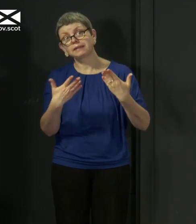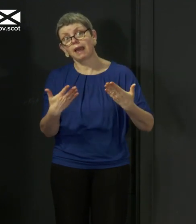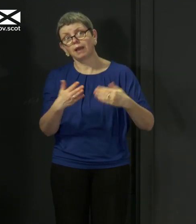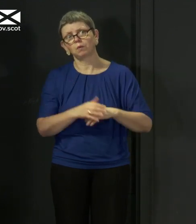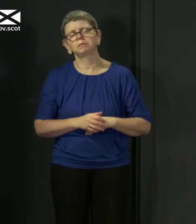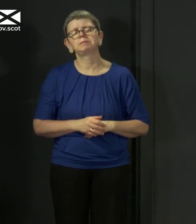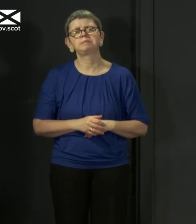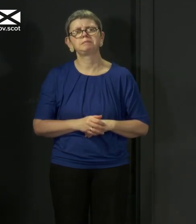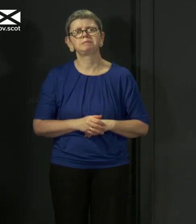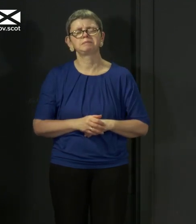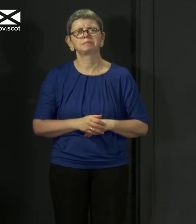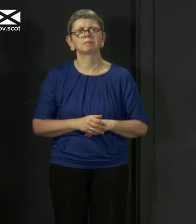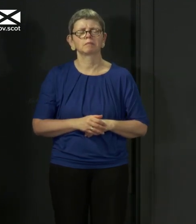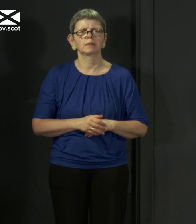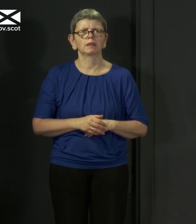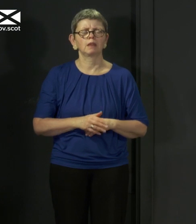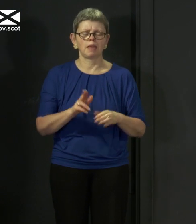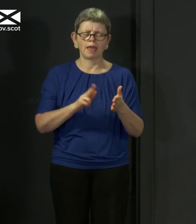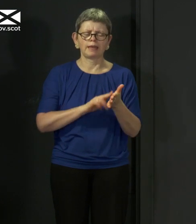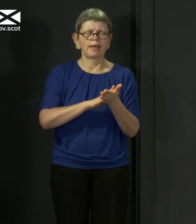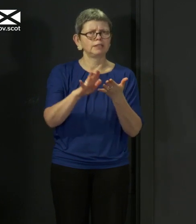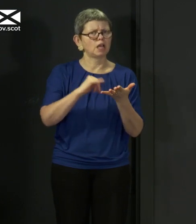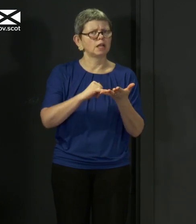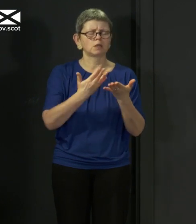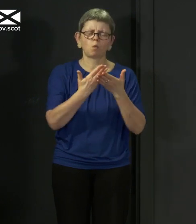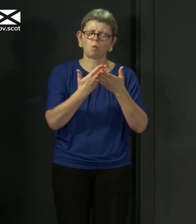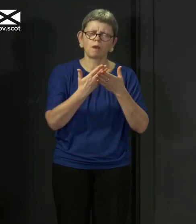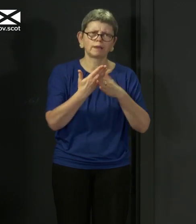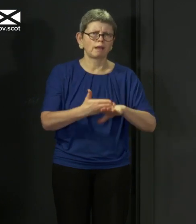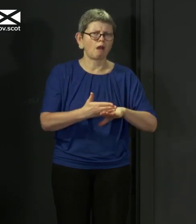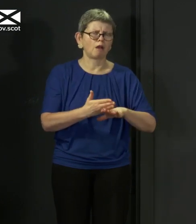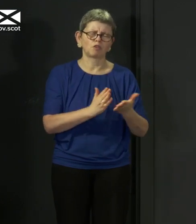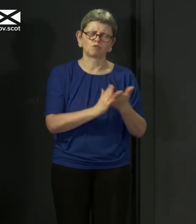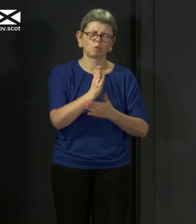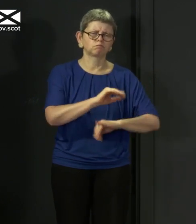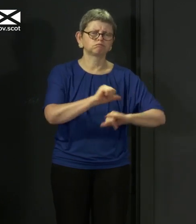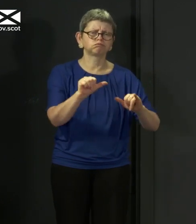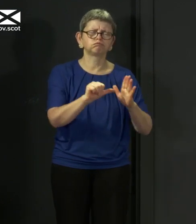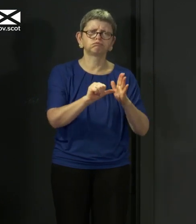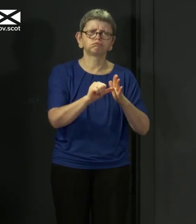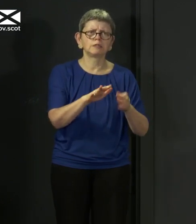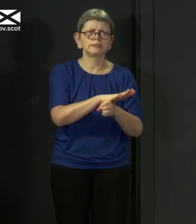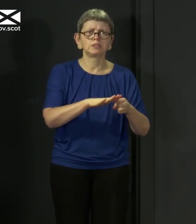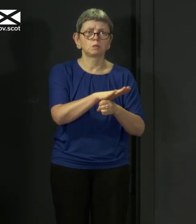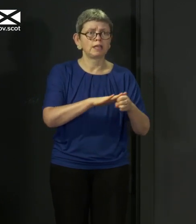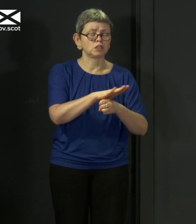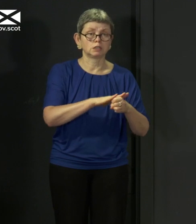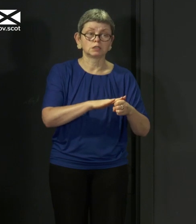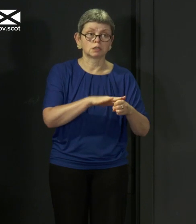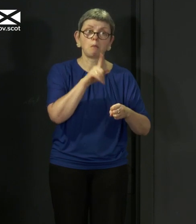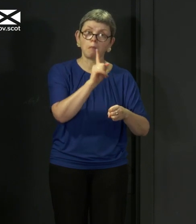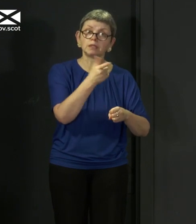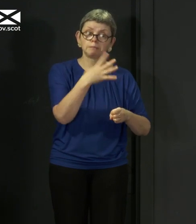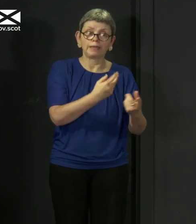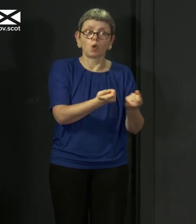At NHS, while working incredibly hard and in the most difficult of circumstances, has not been overwhelmed, which just